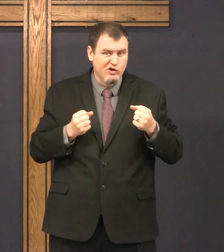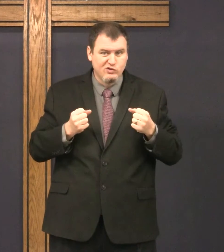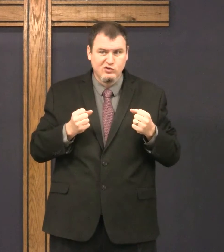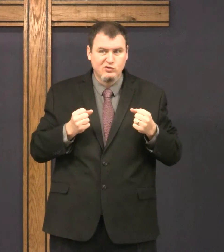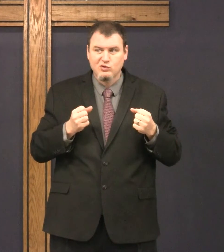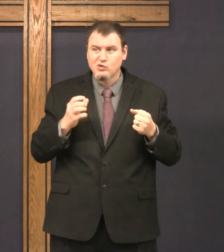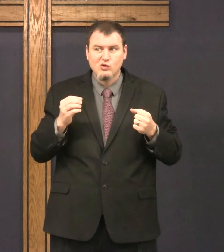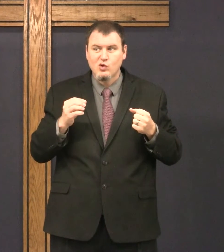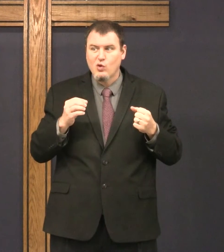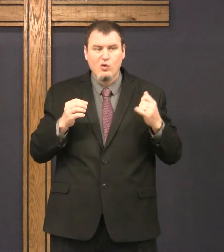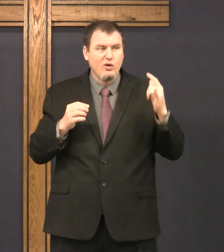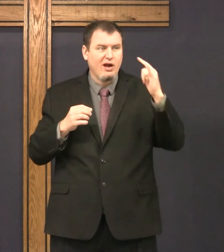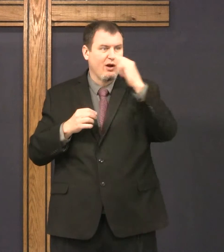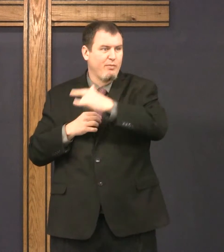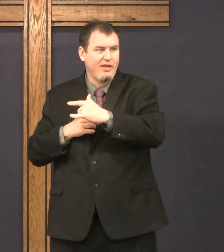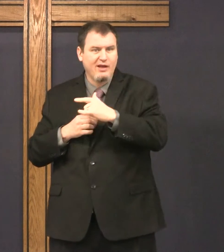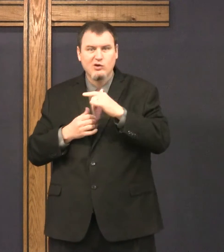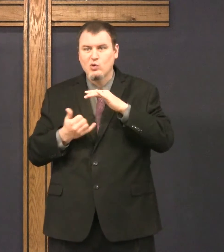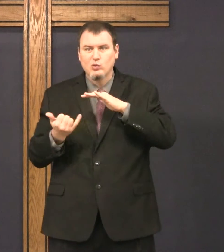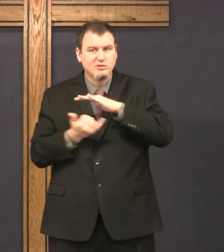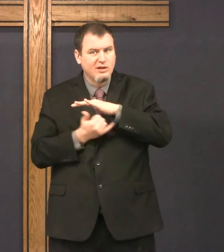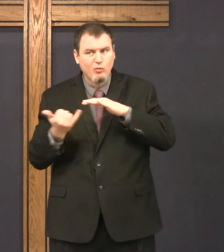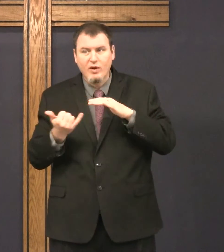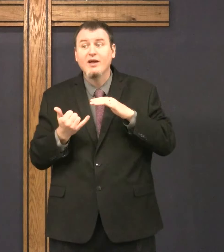They didn't have cars, they didn't have airplanes,